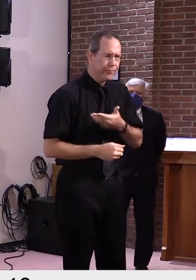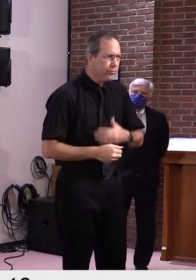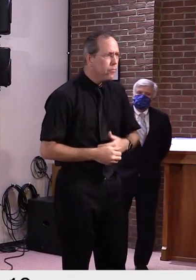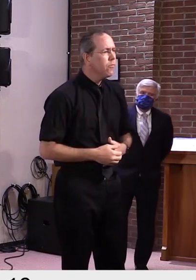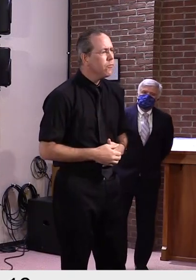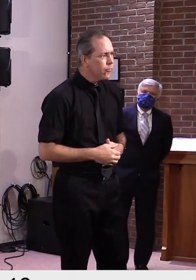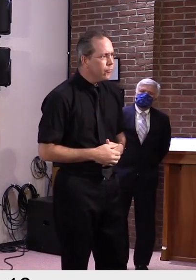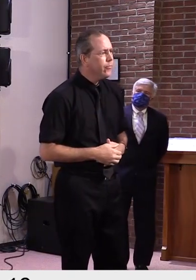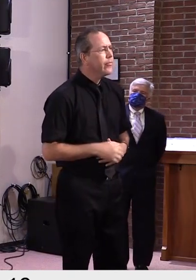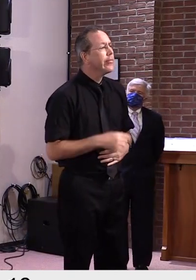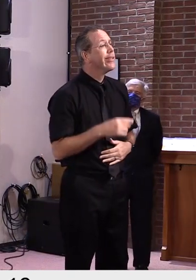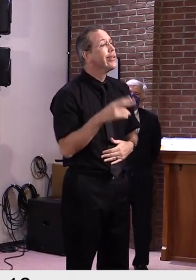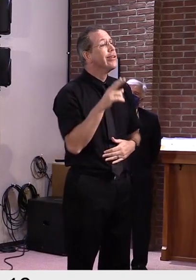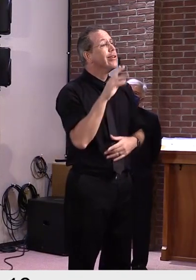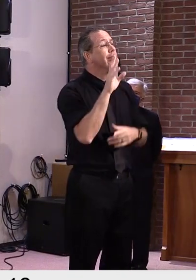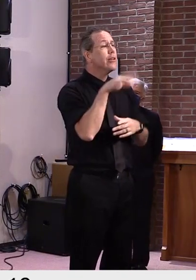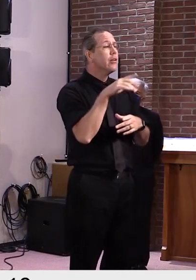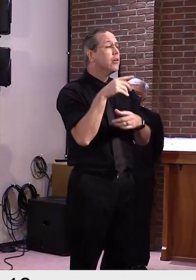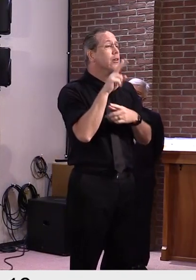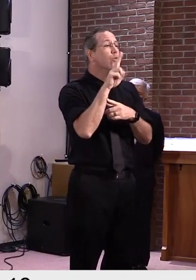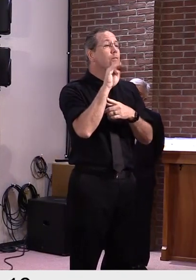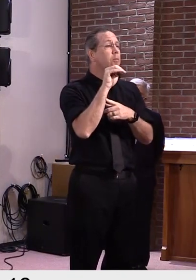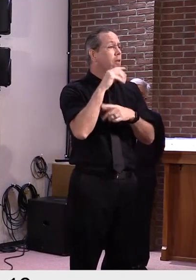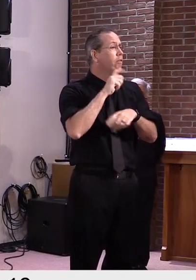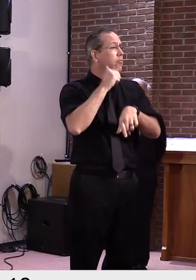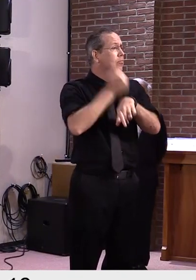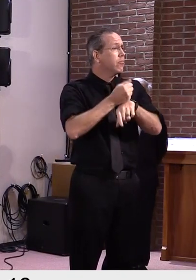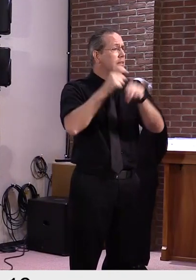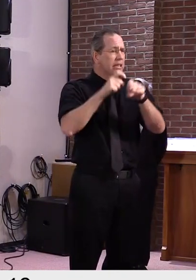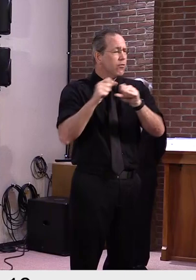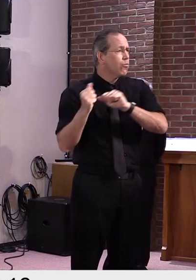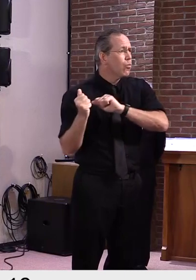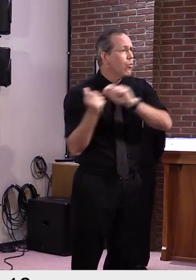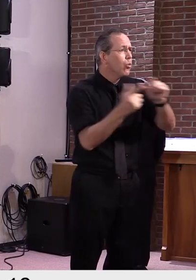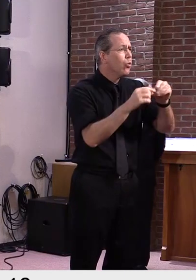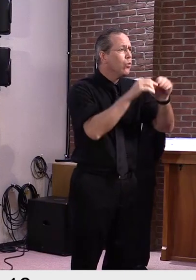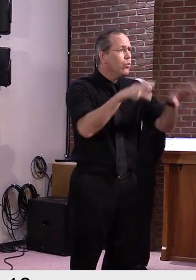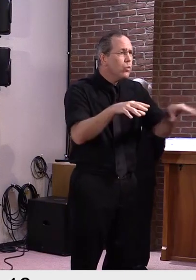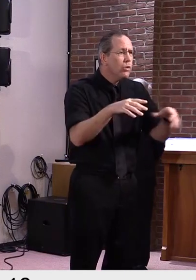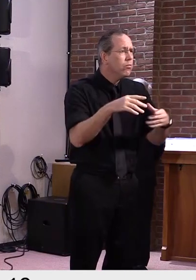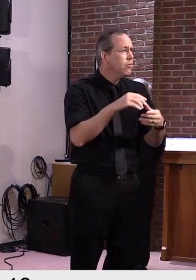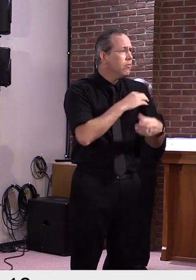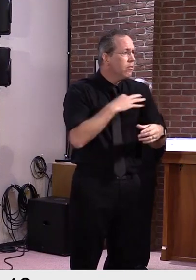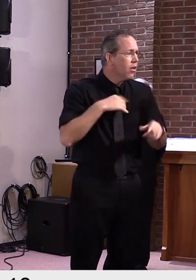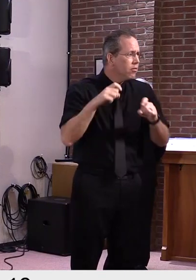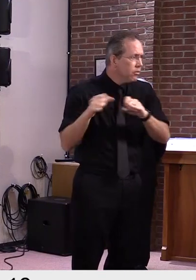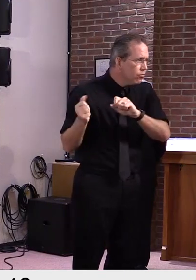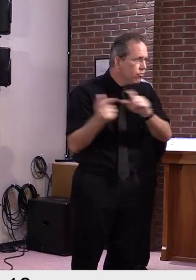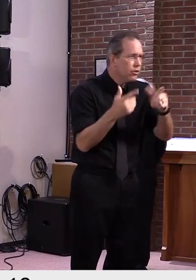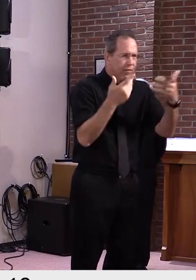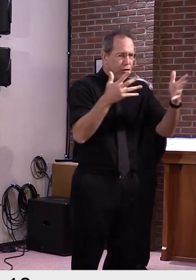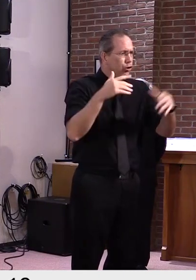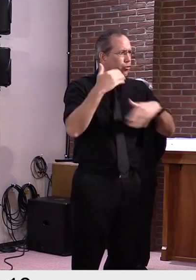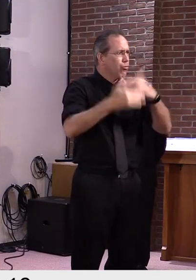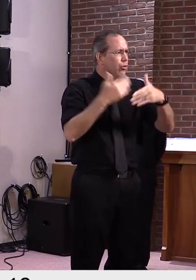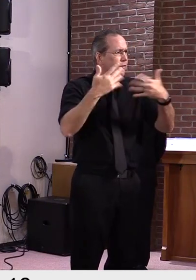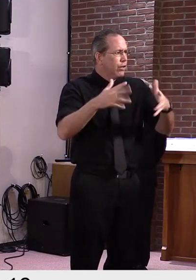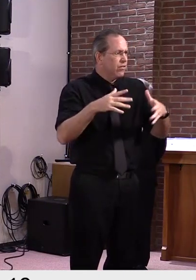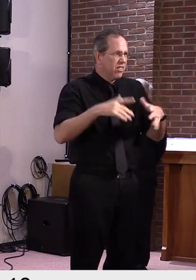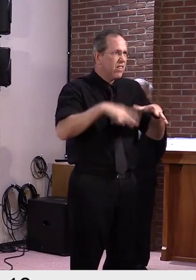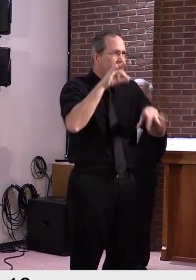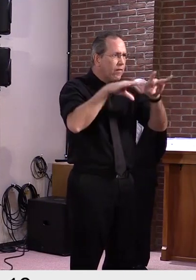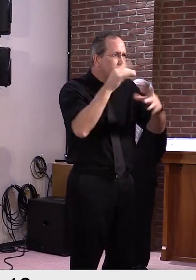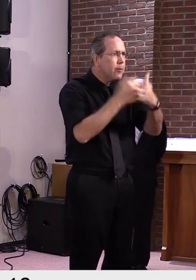where they could infect a much larger population. So that's working. Again, we'll have to watch